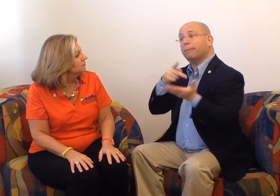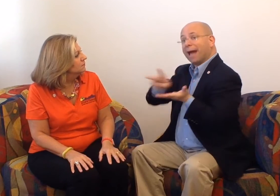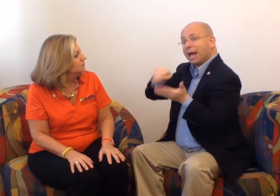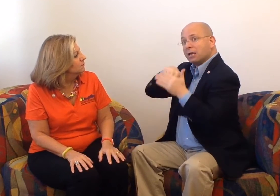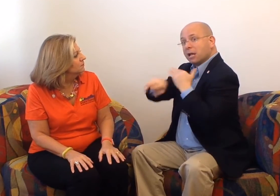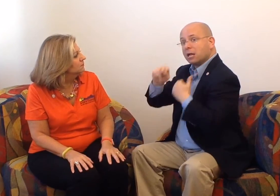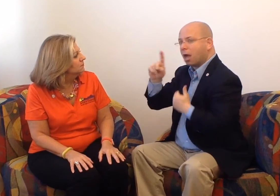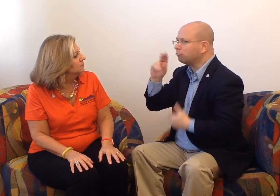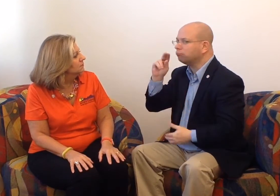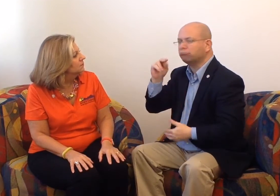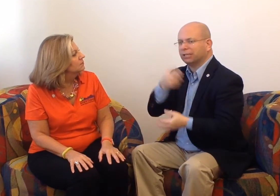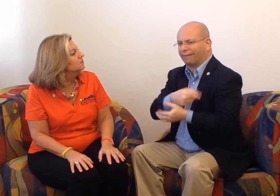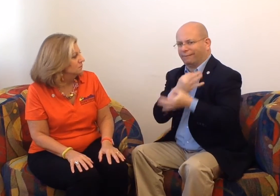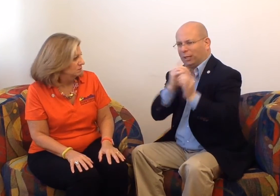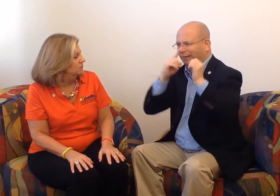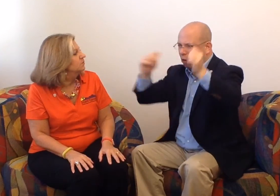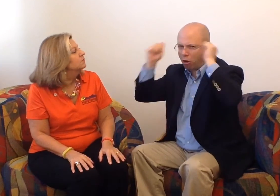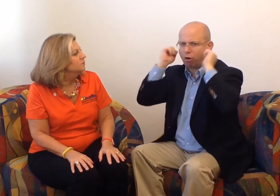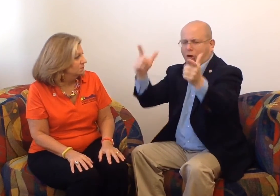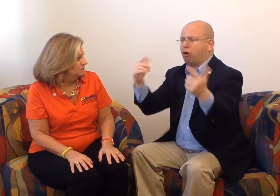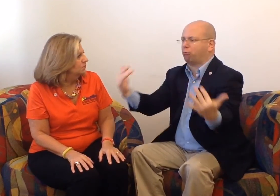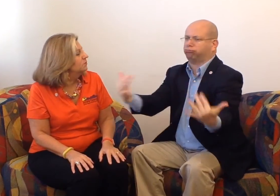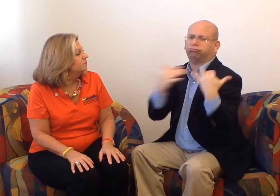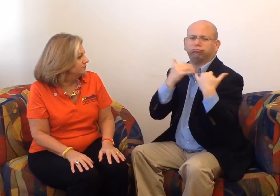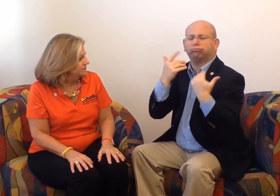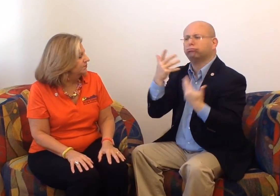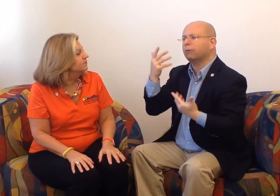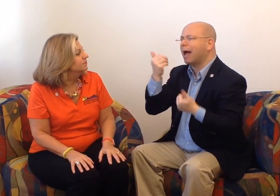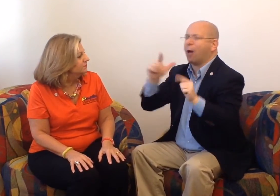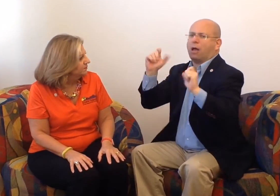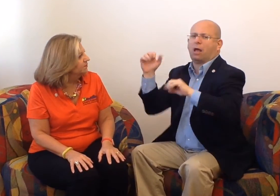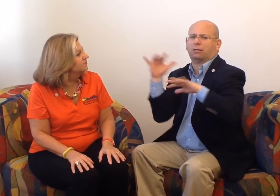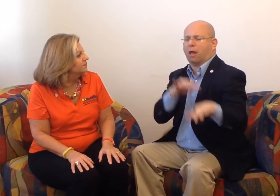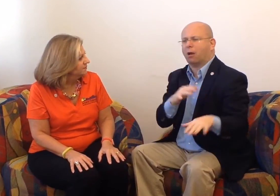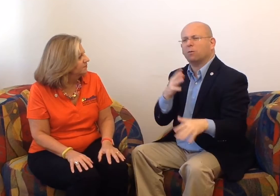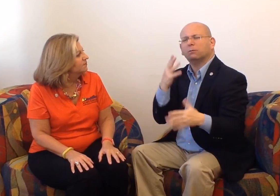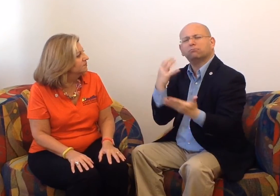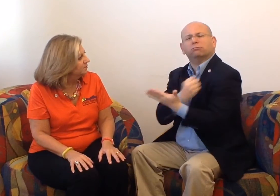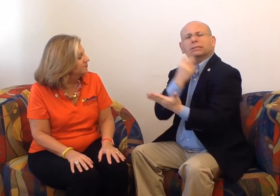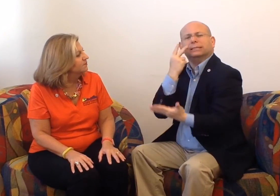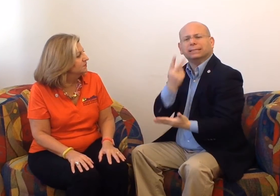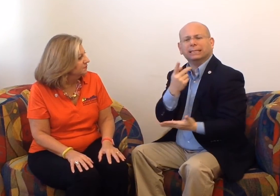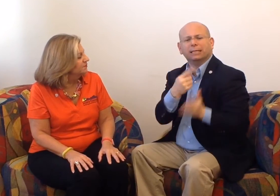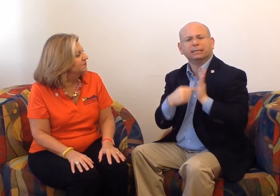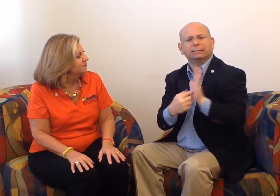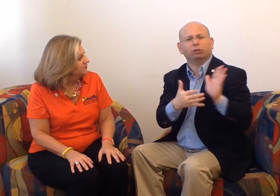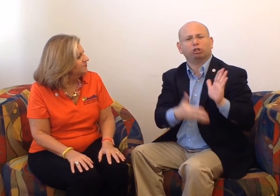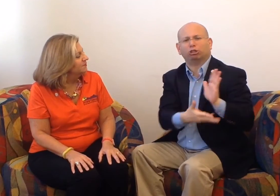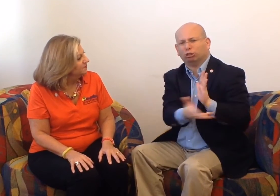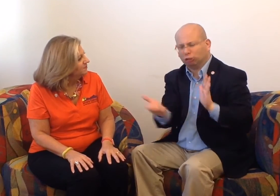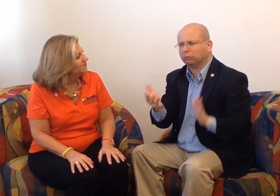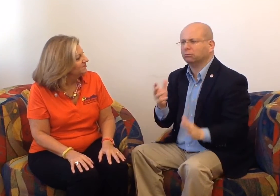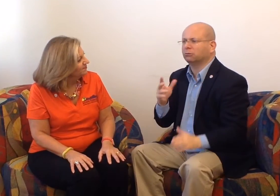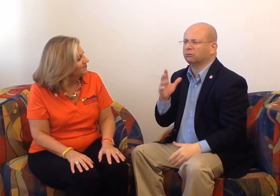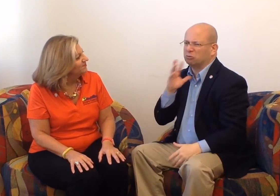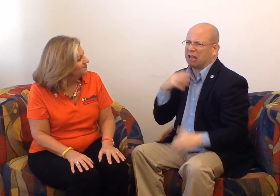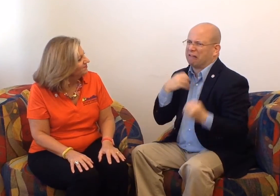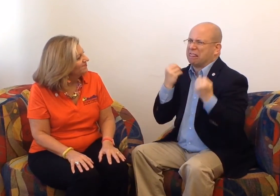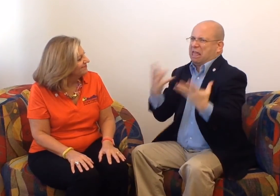exhibit hall that is free and open to the public. All are welcome to come and see the exhibitors. The exhibit hall will be a large room in the